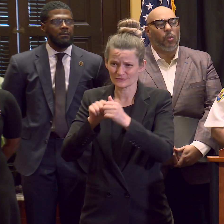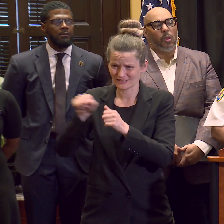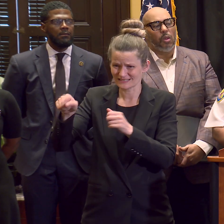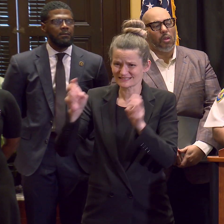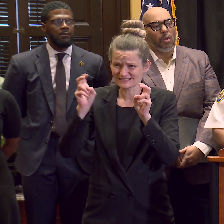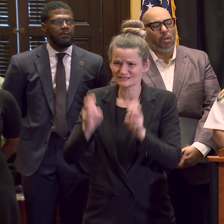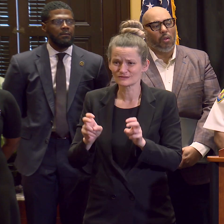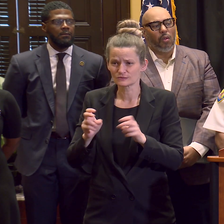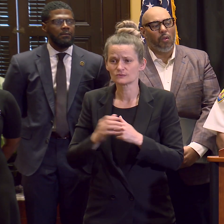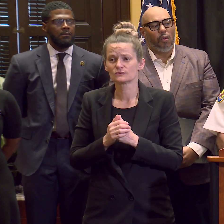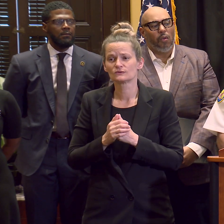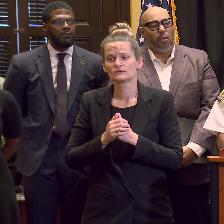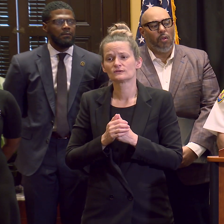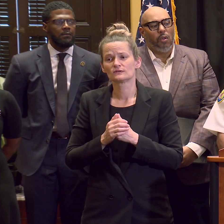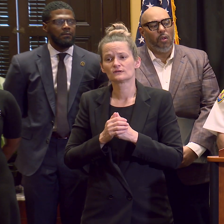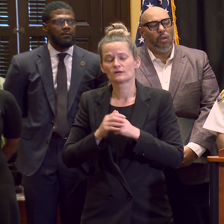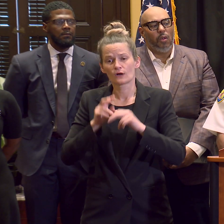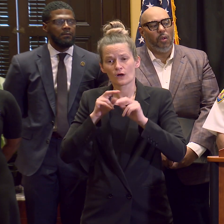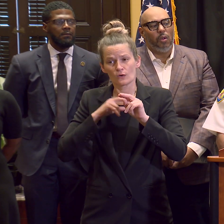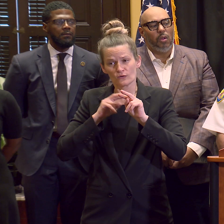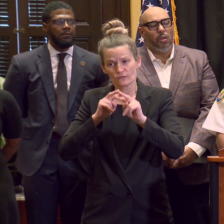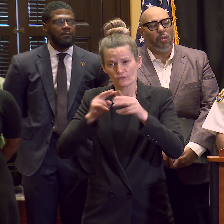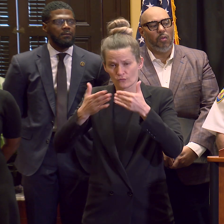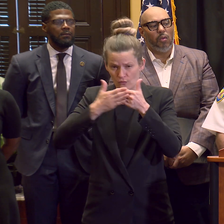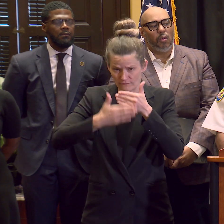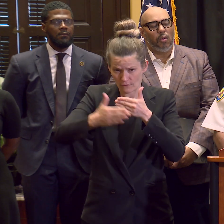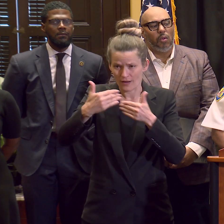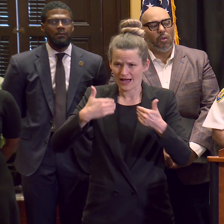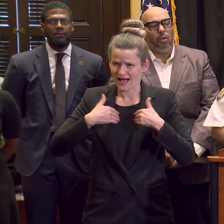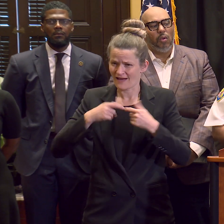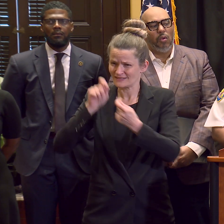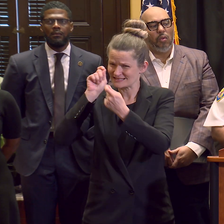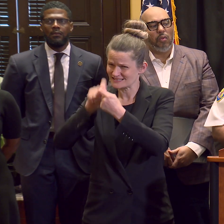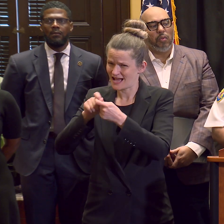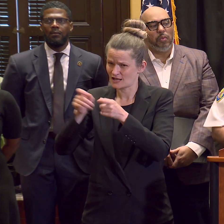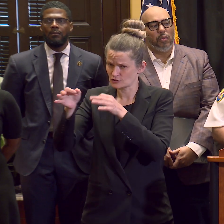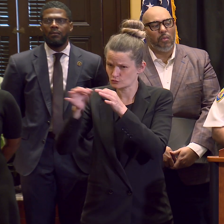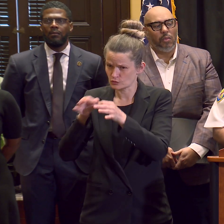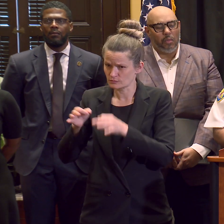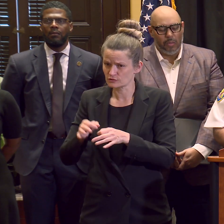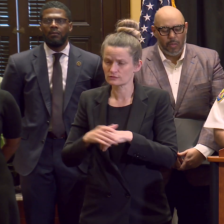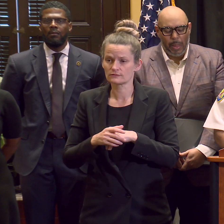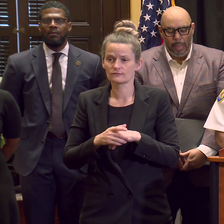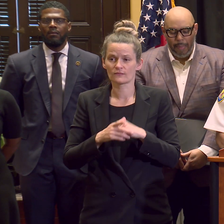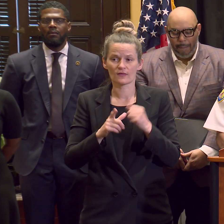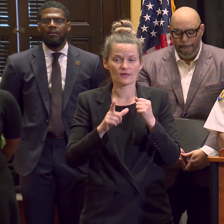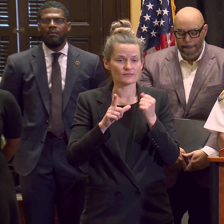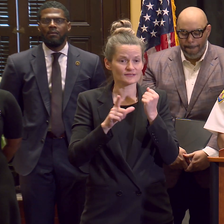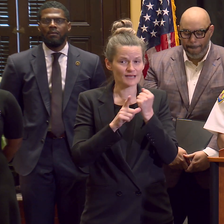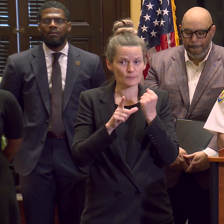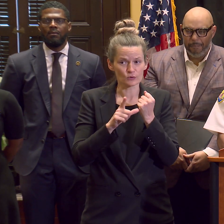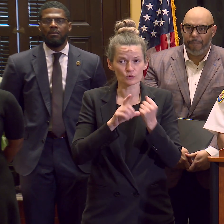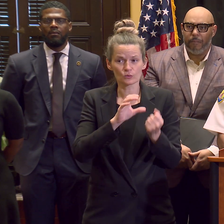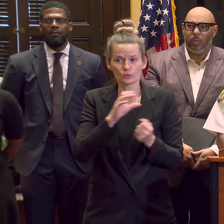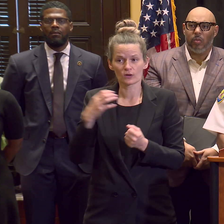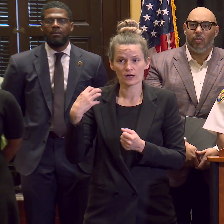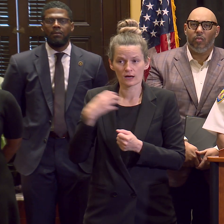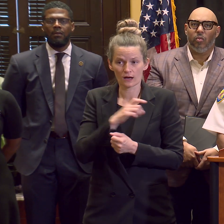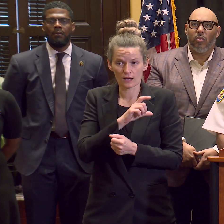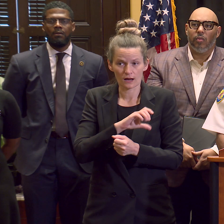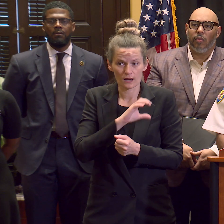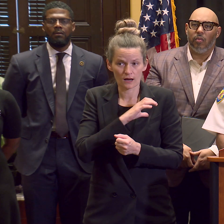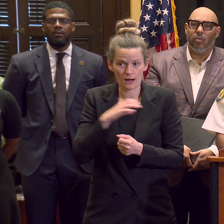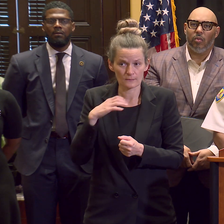is, and I have given specific directives to our deputy commissioner, to make sure we create an enhanced patrol strategy that